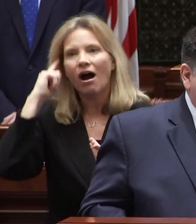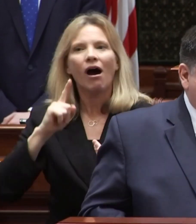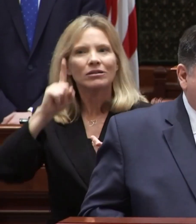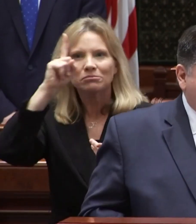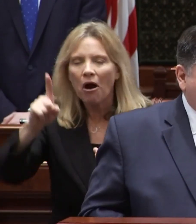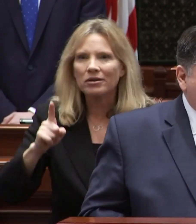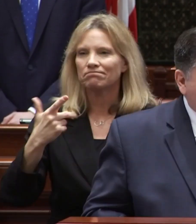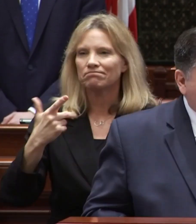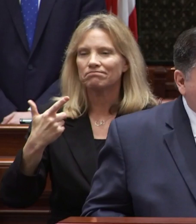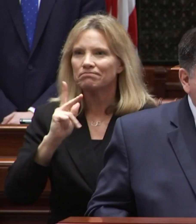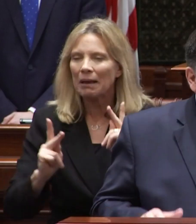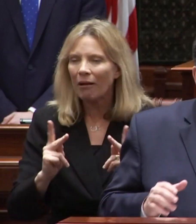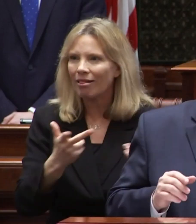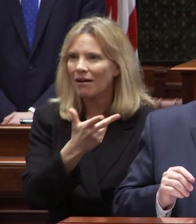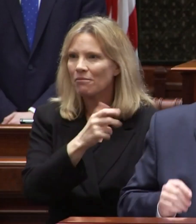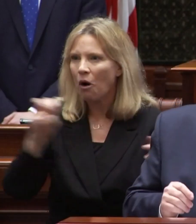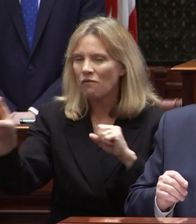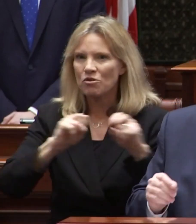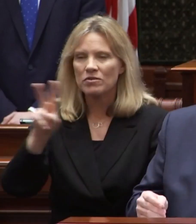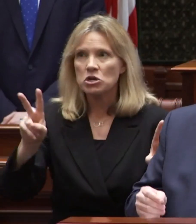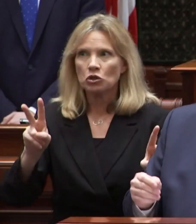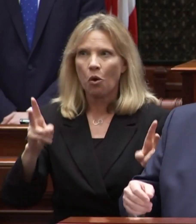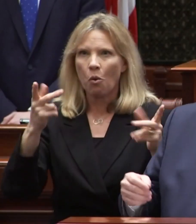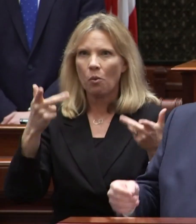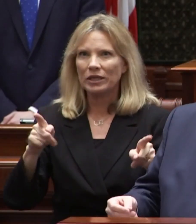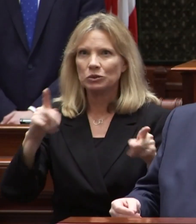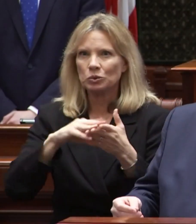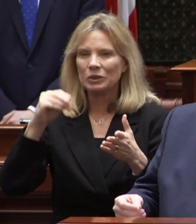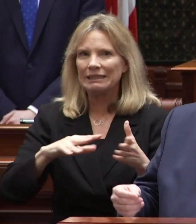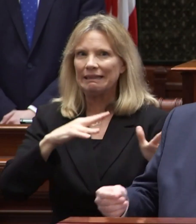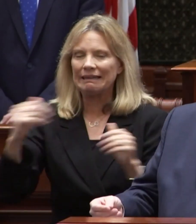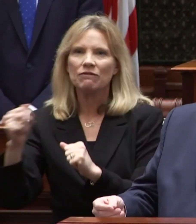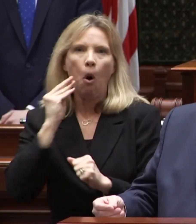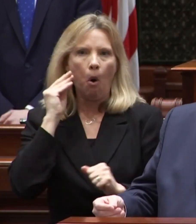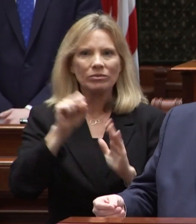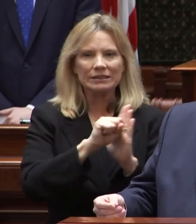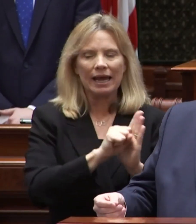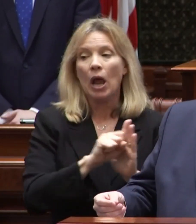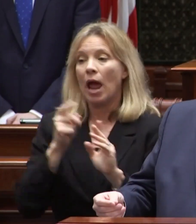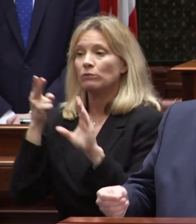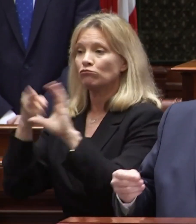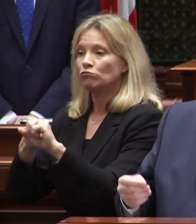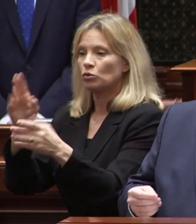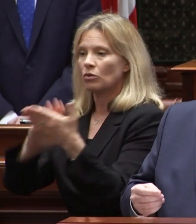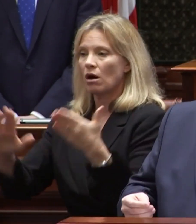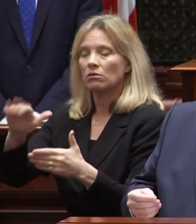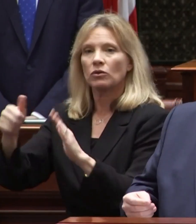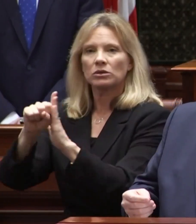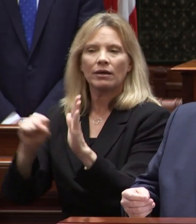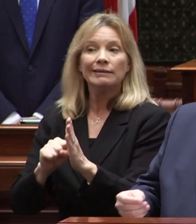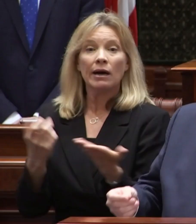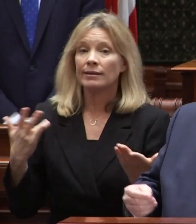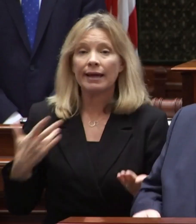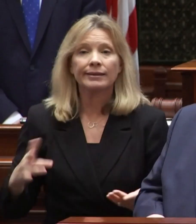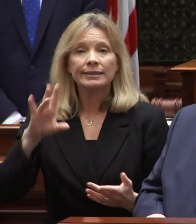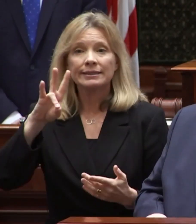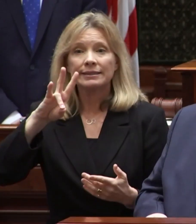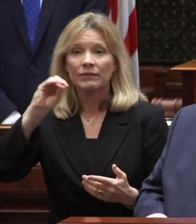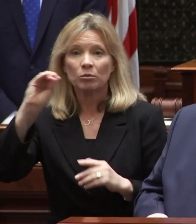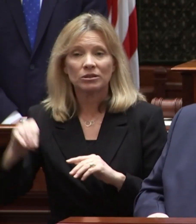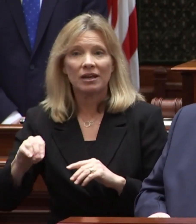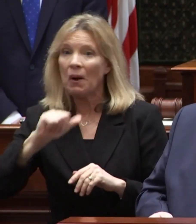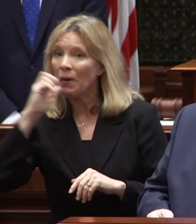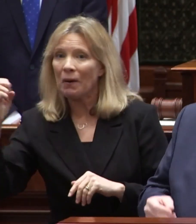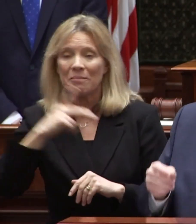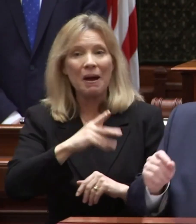brightest minds and we know that when students leave their home state for college well 70 of them never come